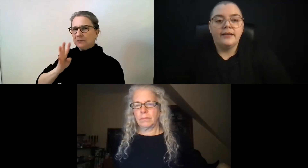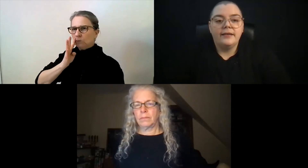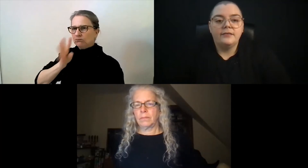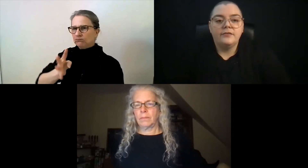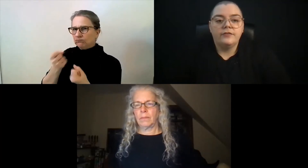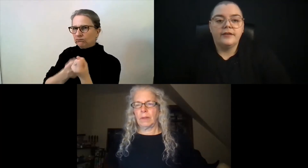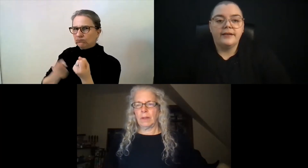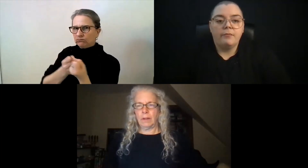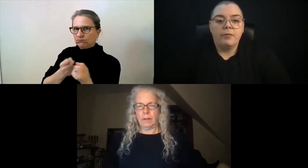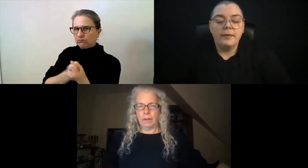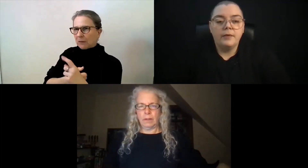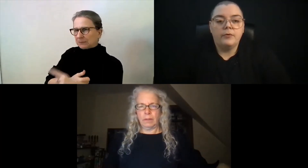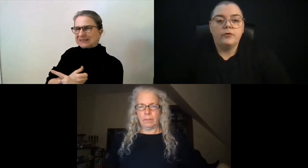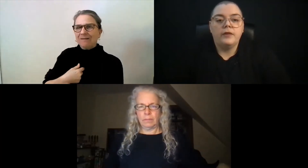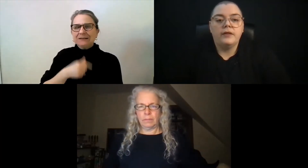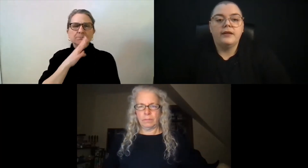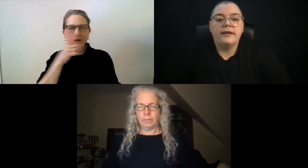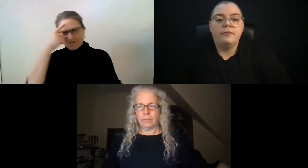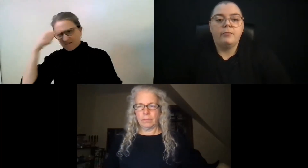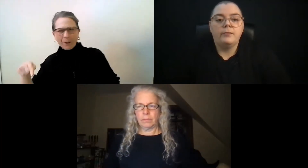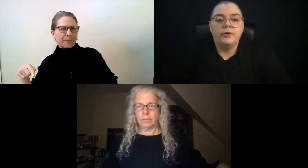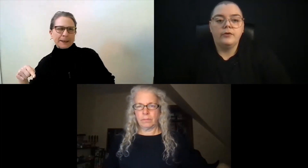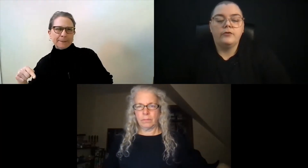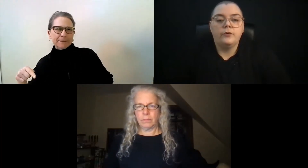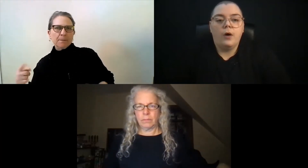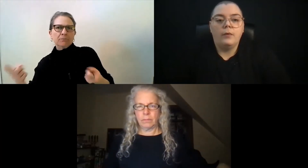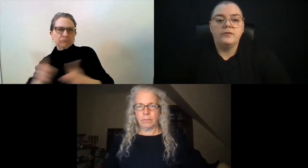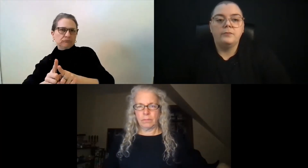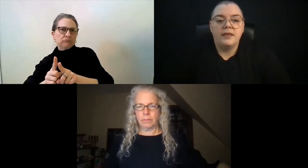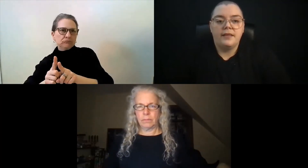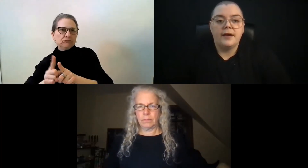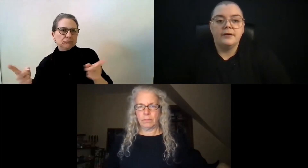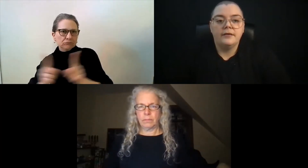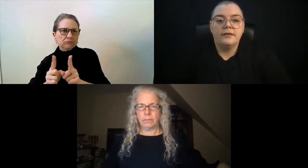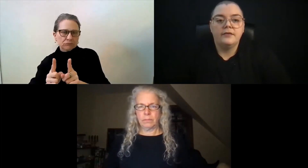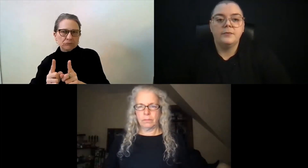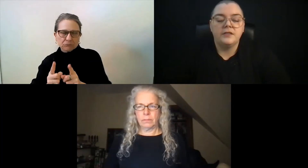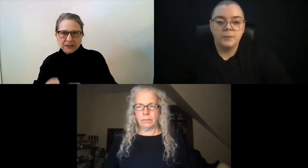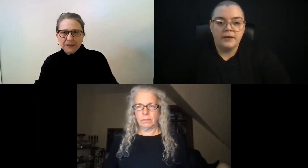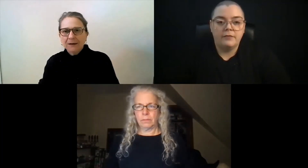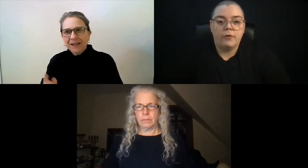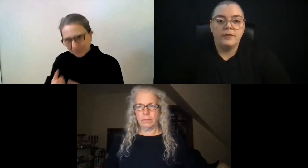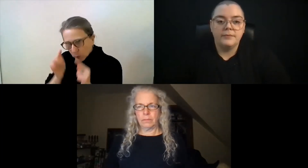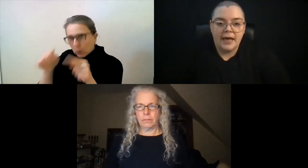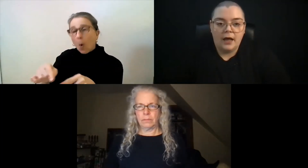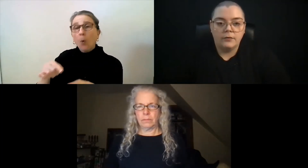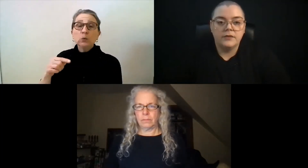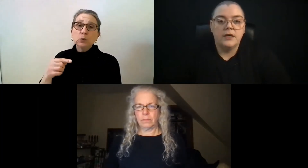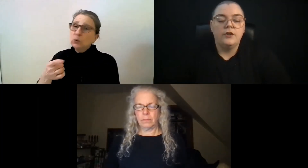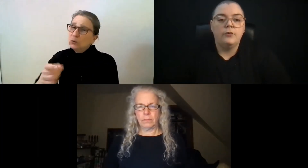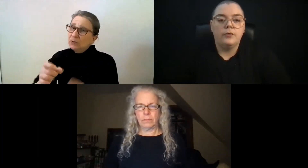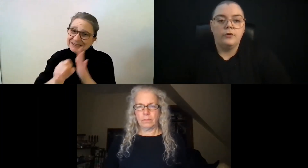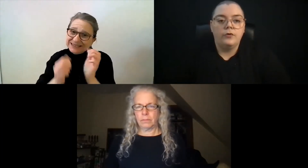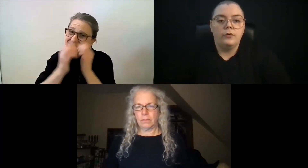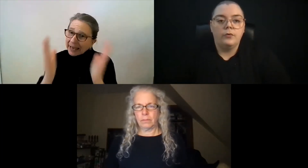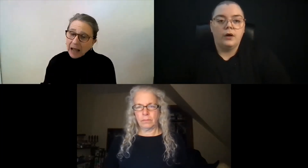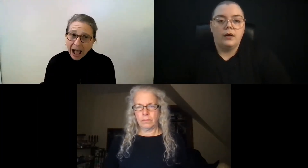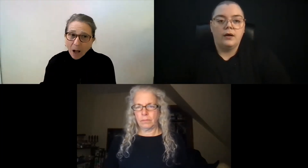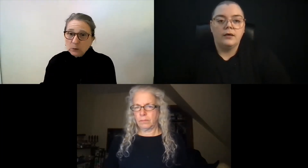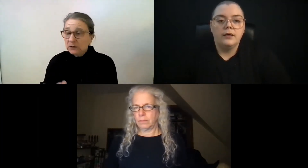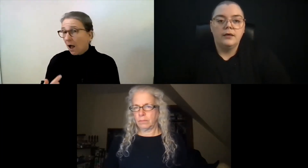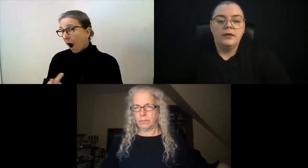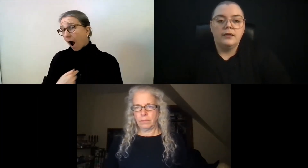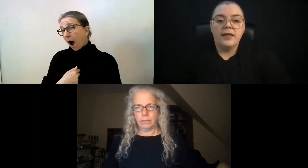in the case of serving Deaf-Blind people, you really need a Deaf-Blind person to always be there. To be speaking for themselves. You, you,